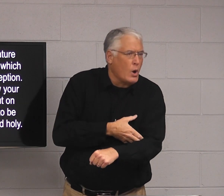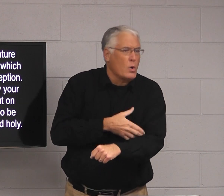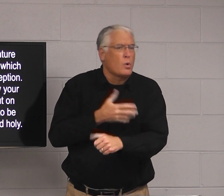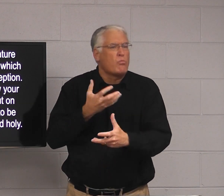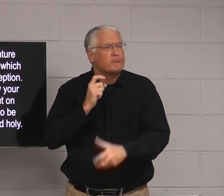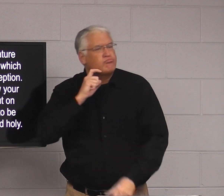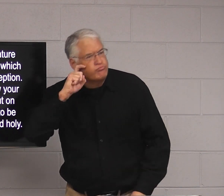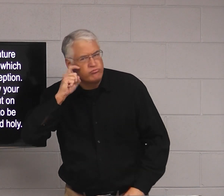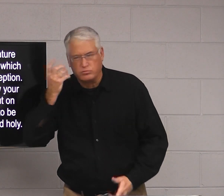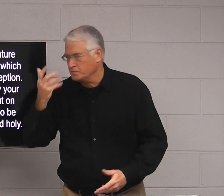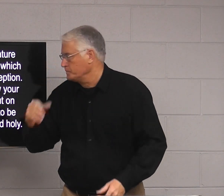The word power.